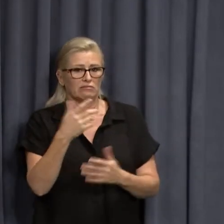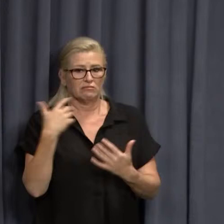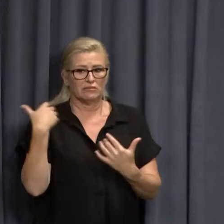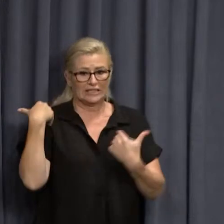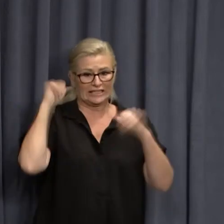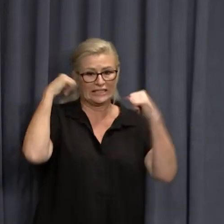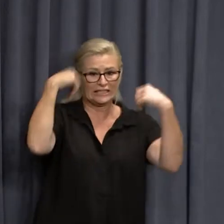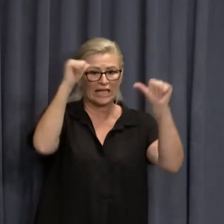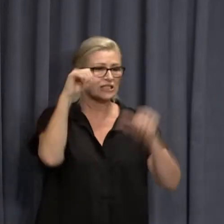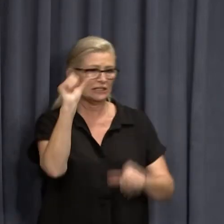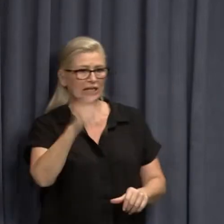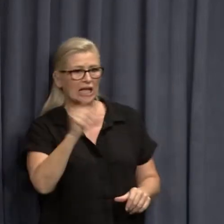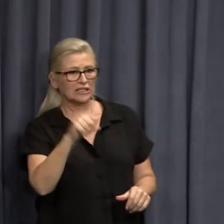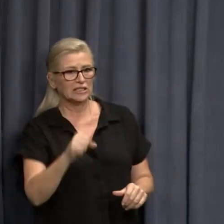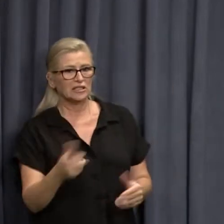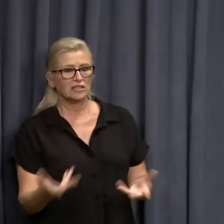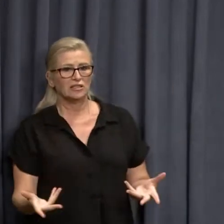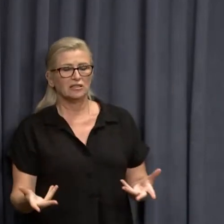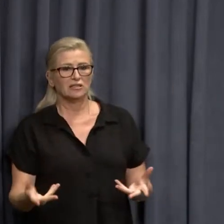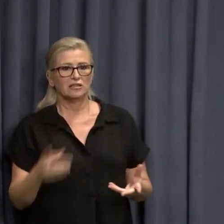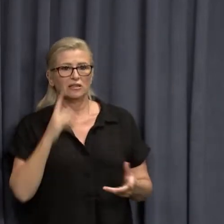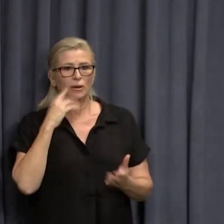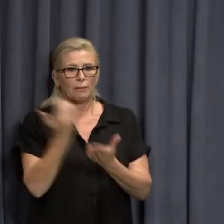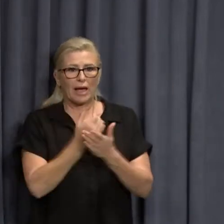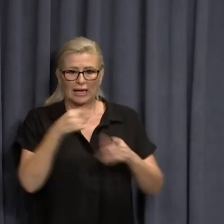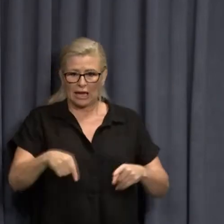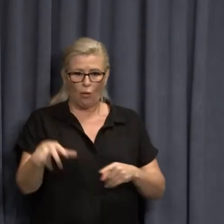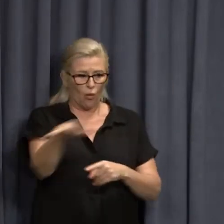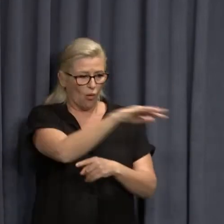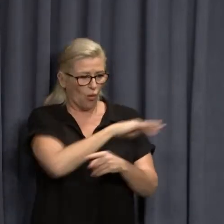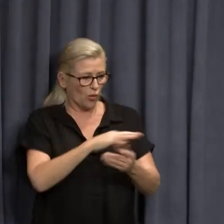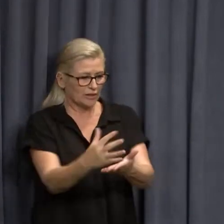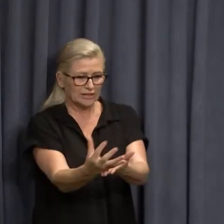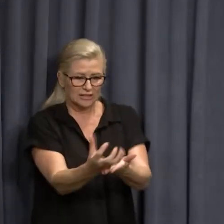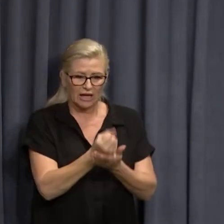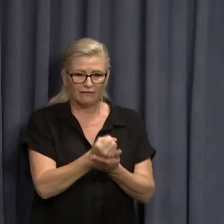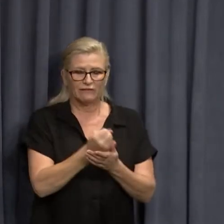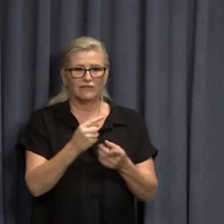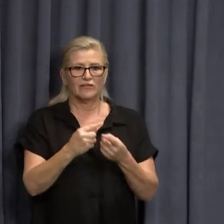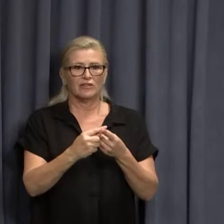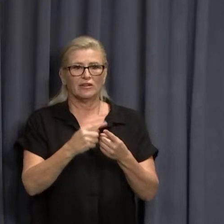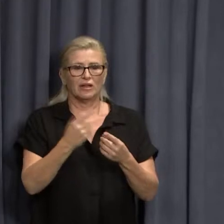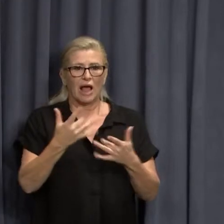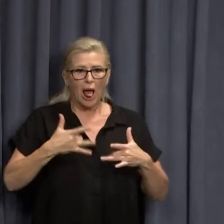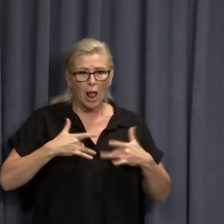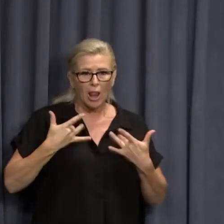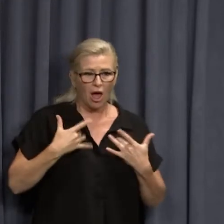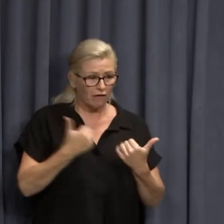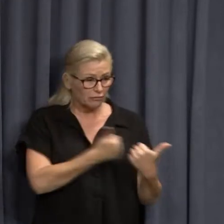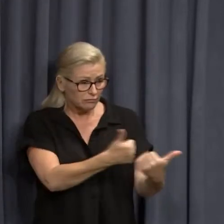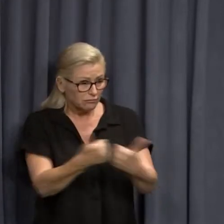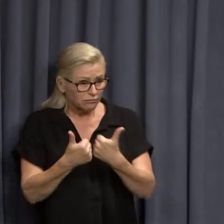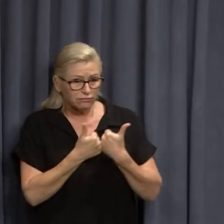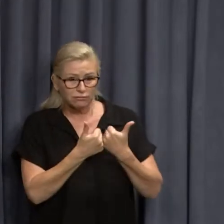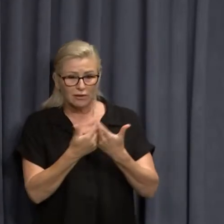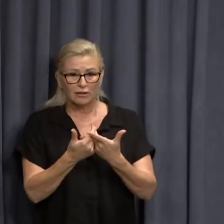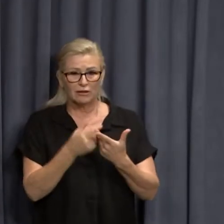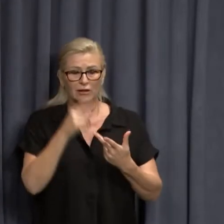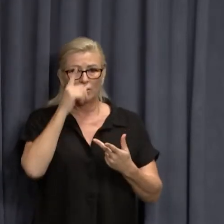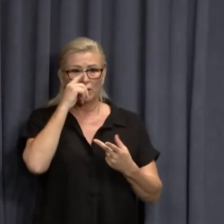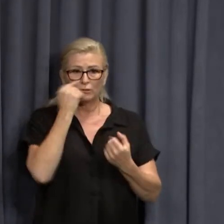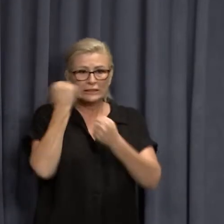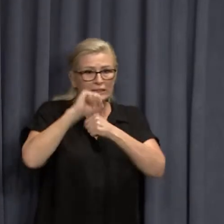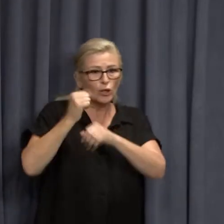And so in terms of keeping the state safe and keeping people's lives intact and keeping people